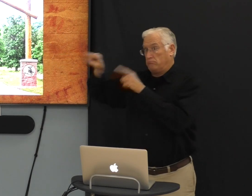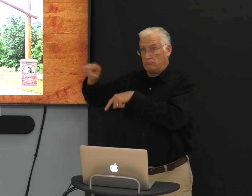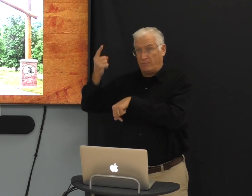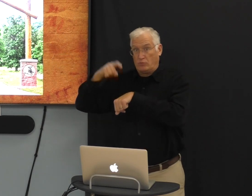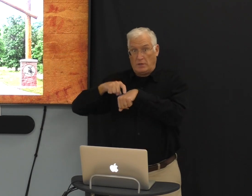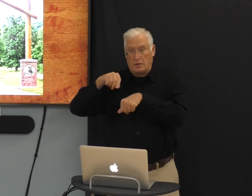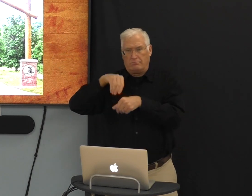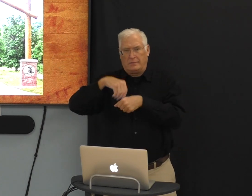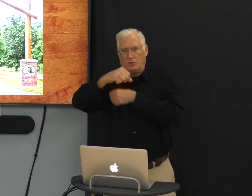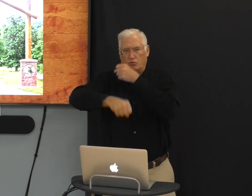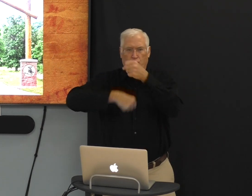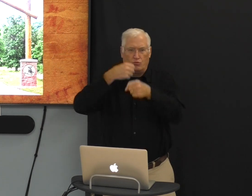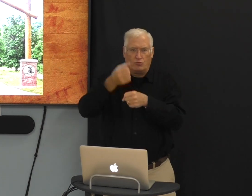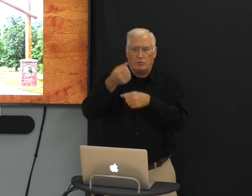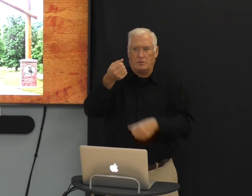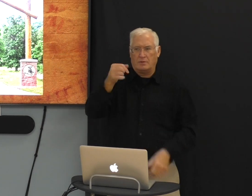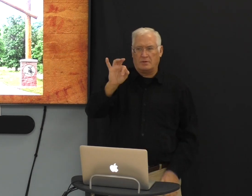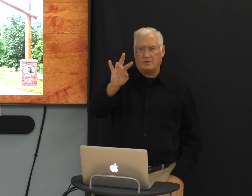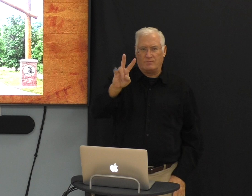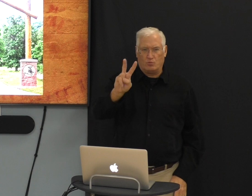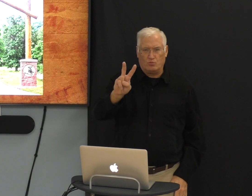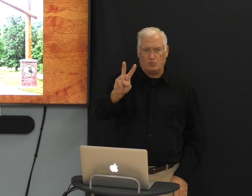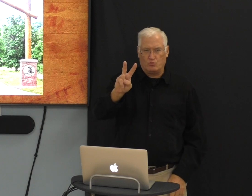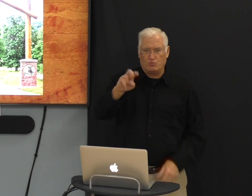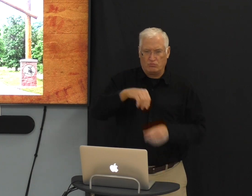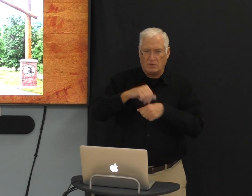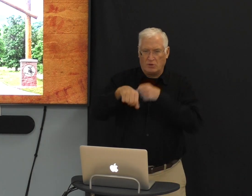And I went there for the first time in the year in 1972.